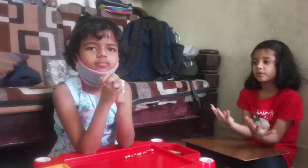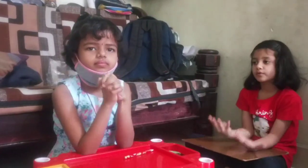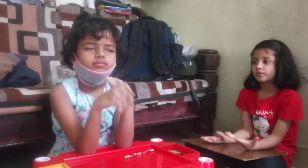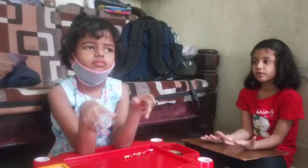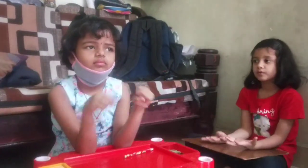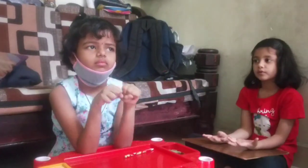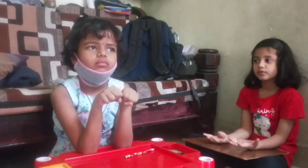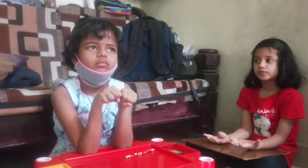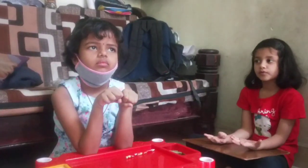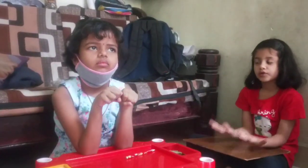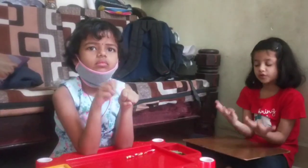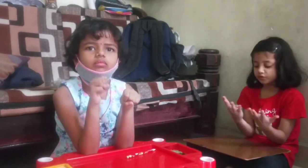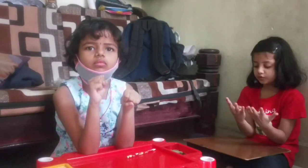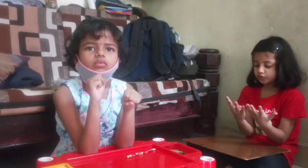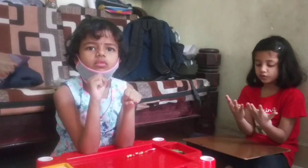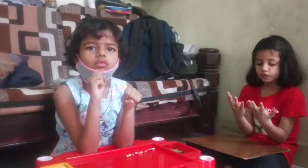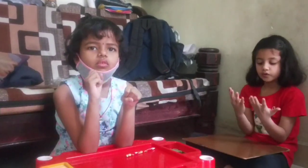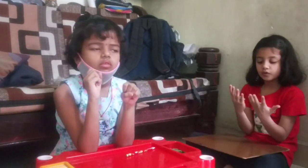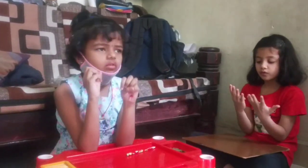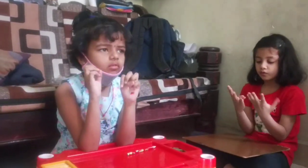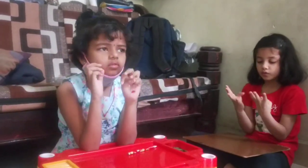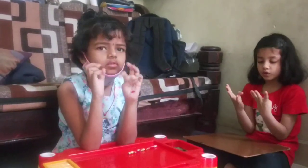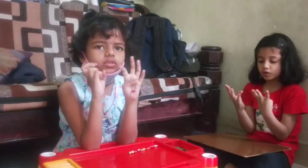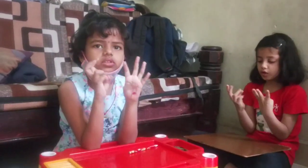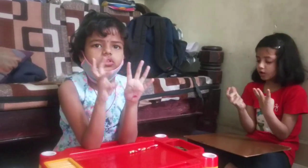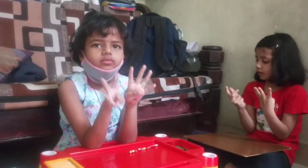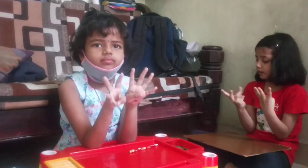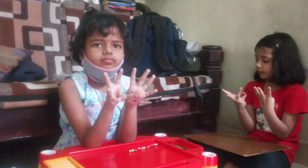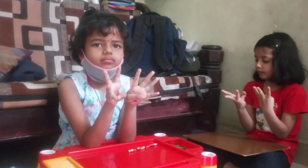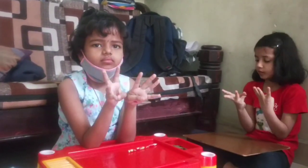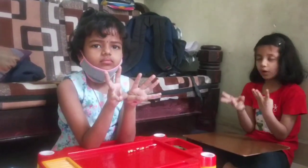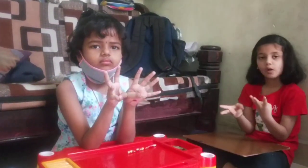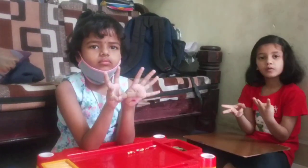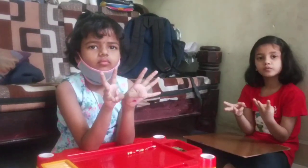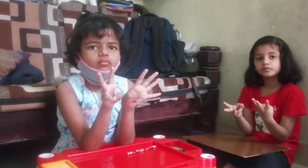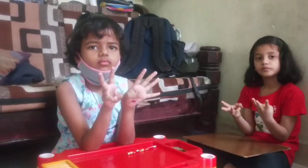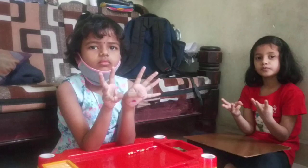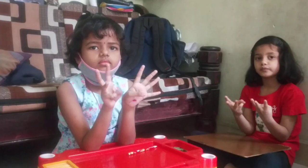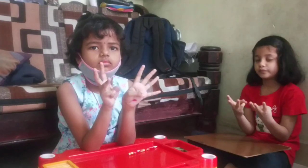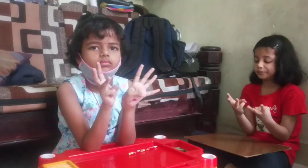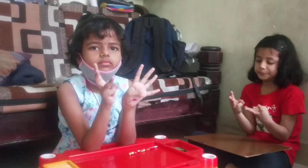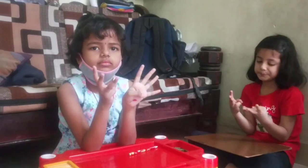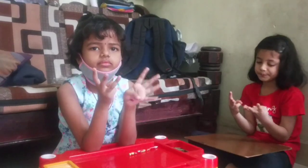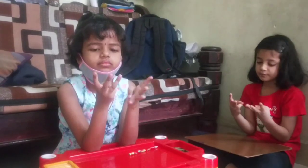43, next, 43 minus 12